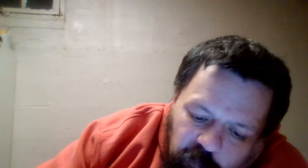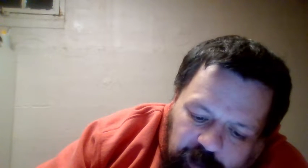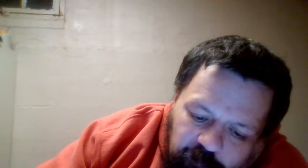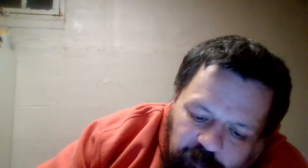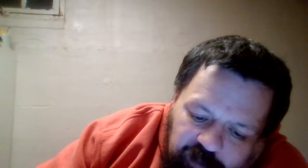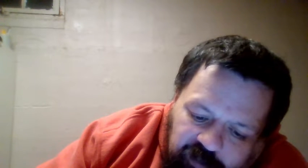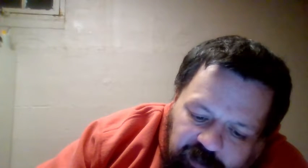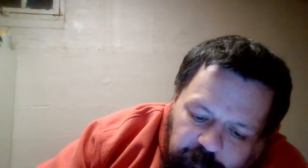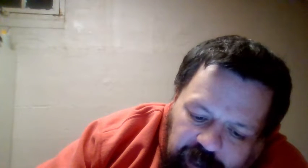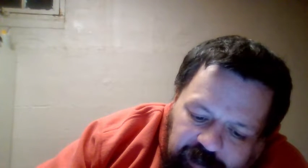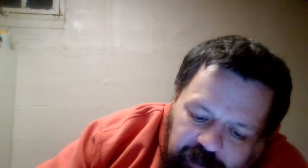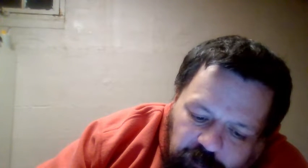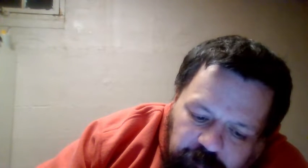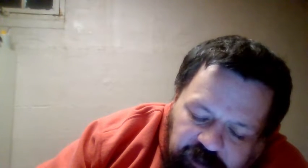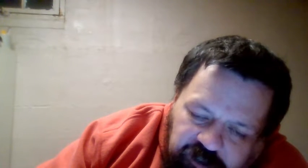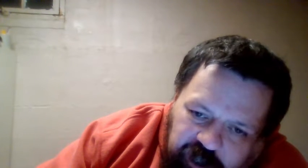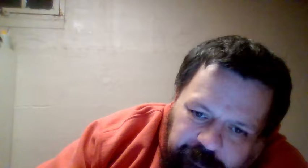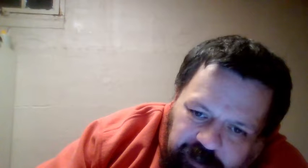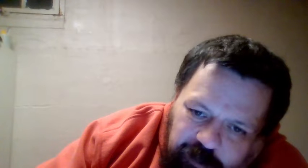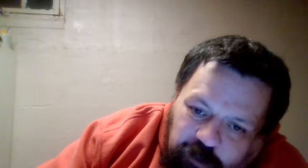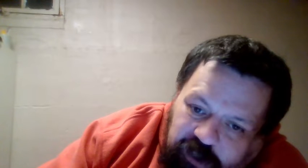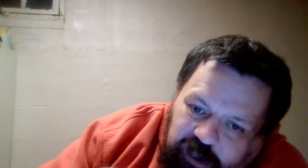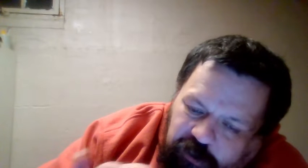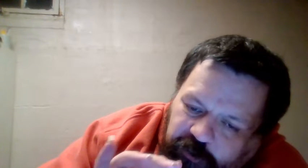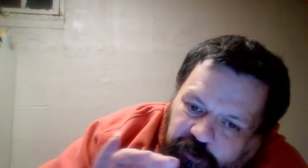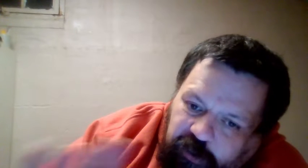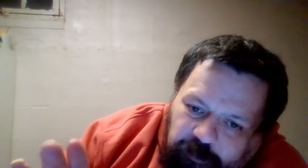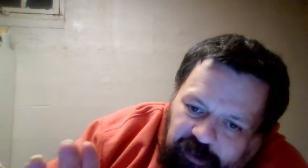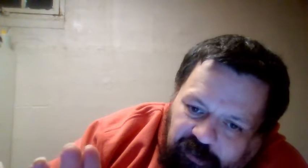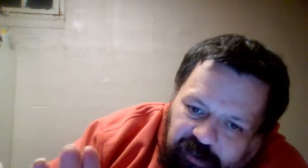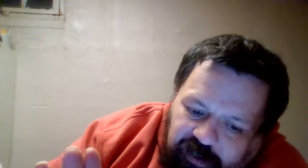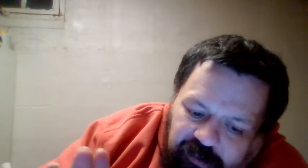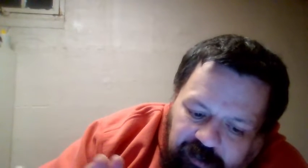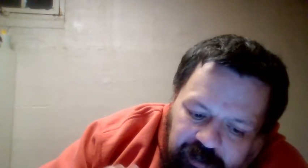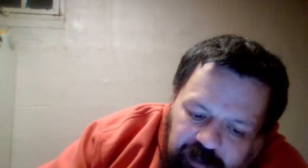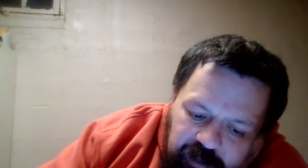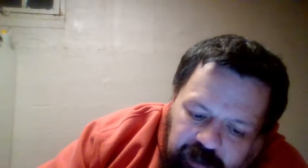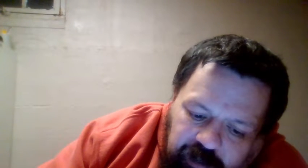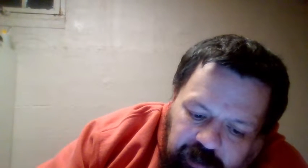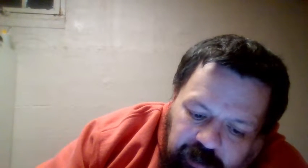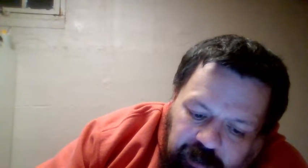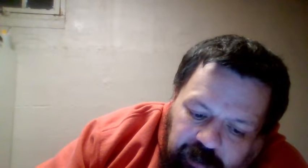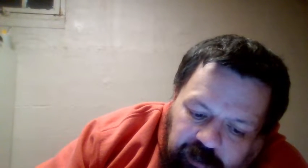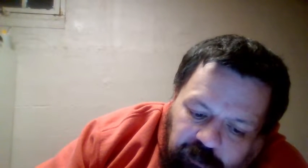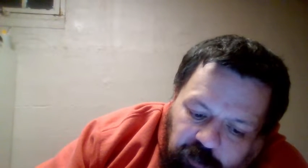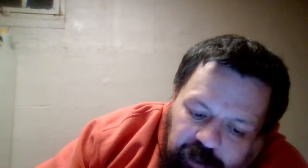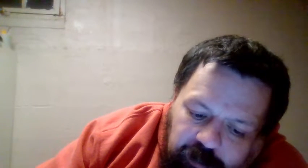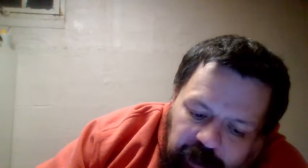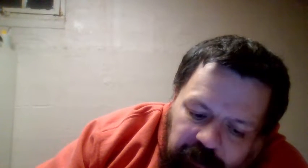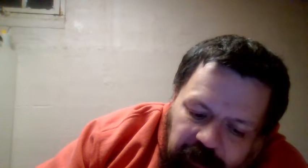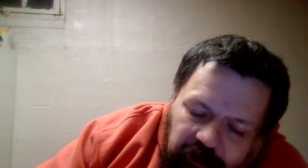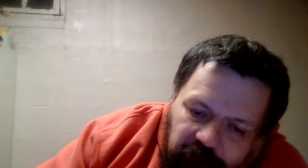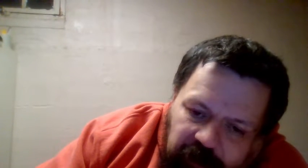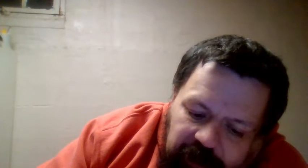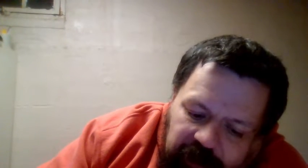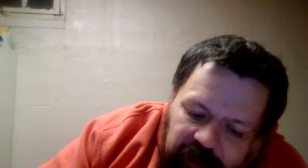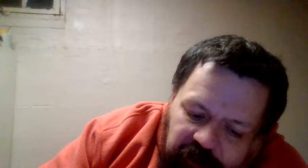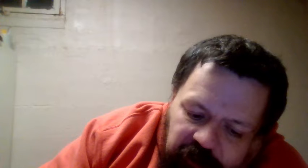SmackDown Women's Championship, which, again, shouldn't even exist. It's Ronda Rousey defending against